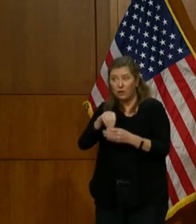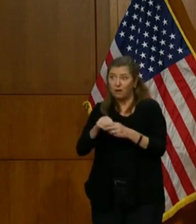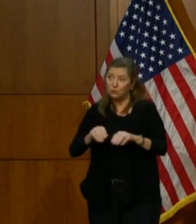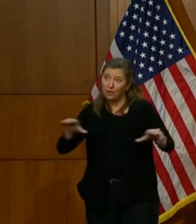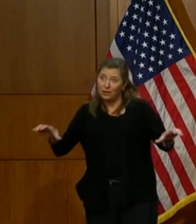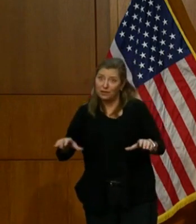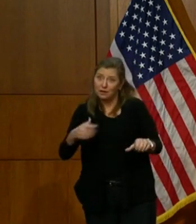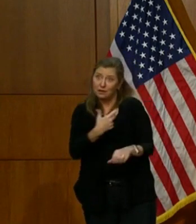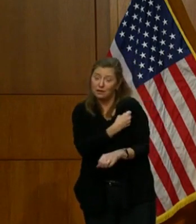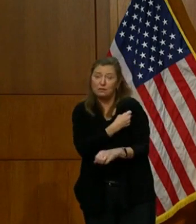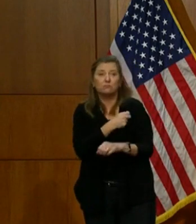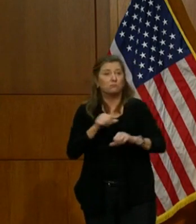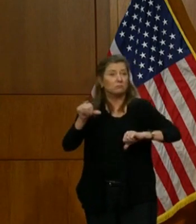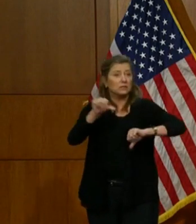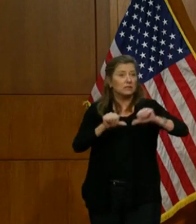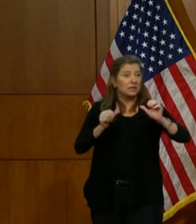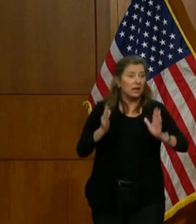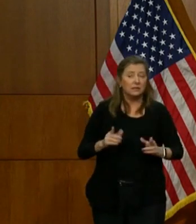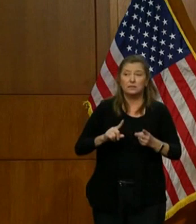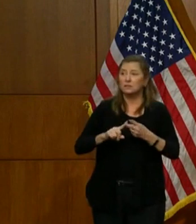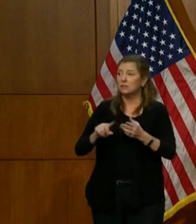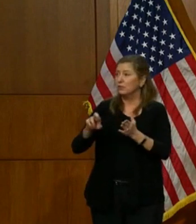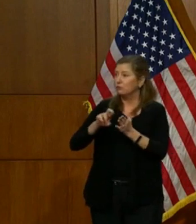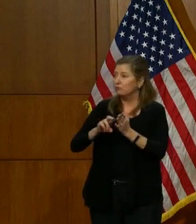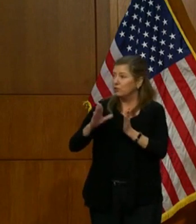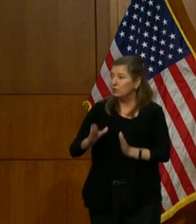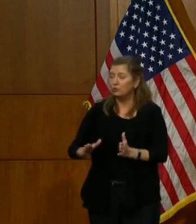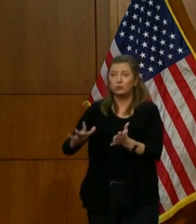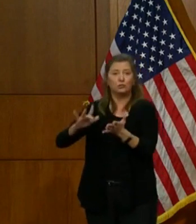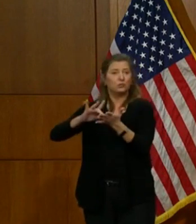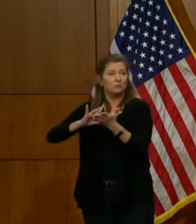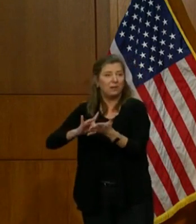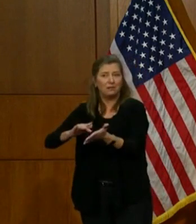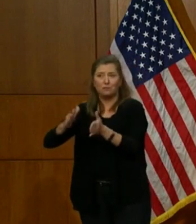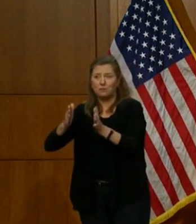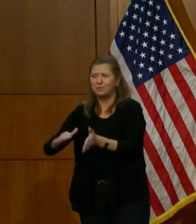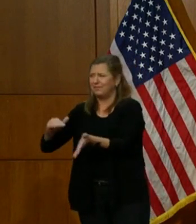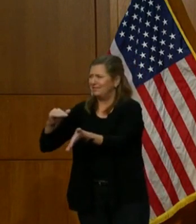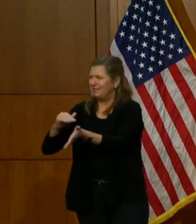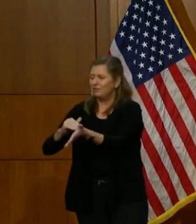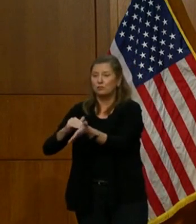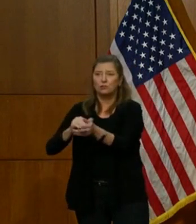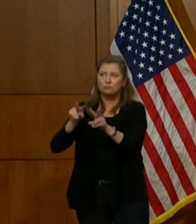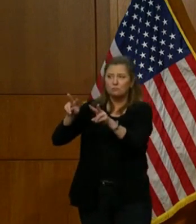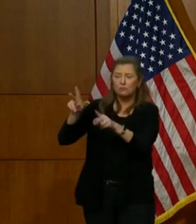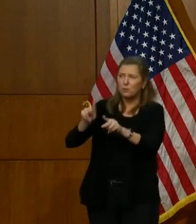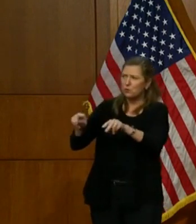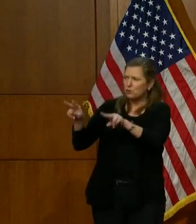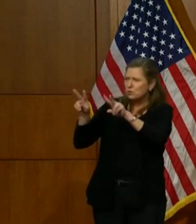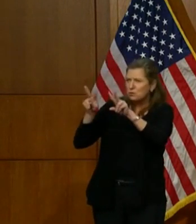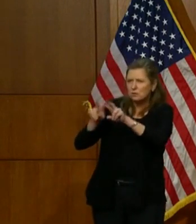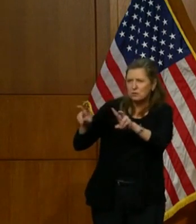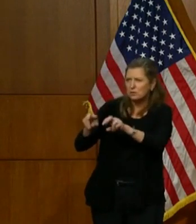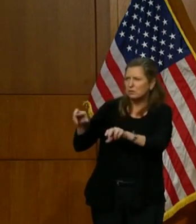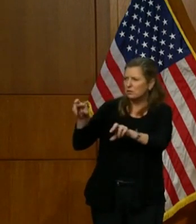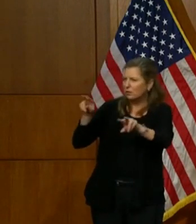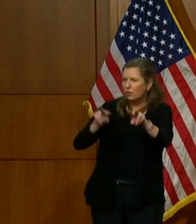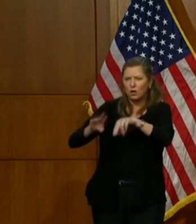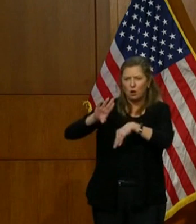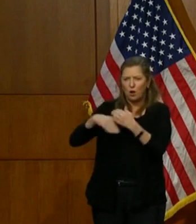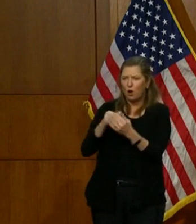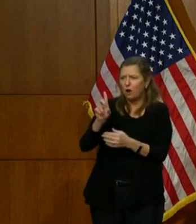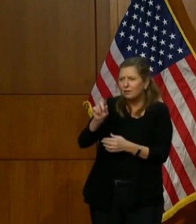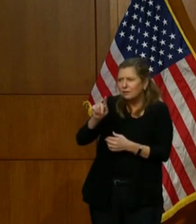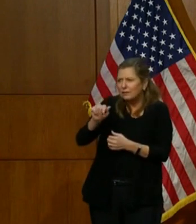medicine, researchers and doctors. It depends on regulators studying every piece of